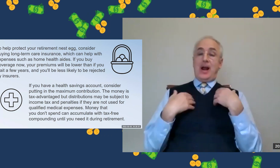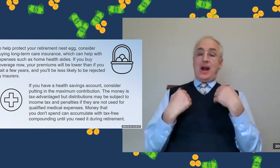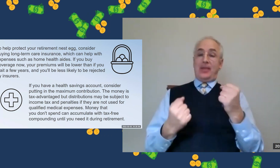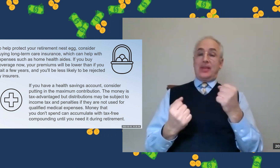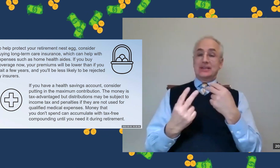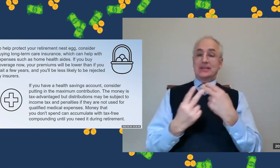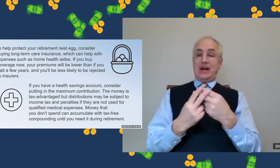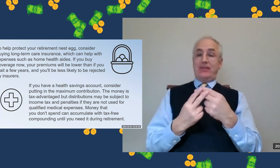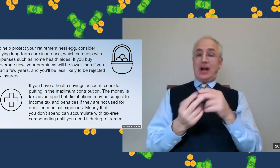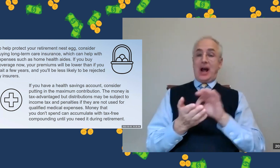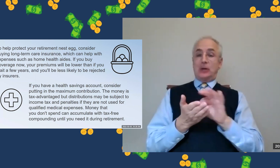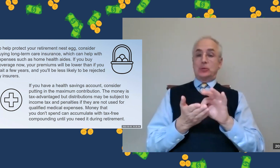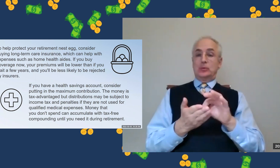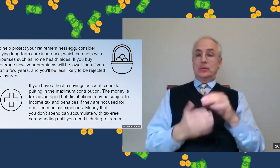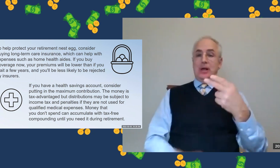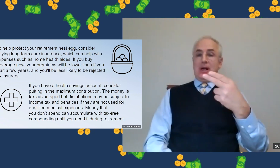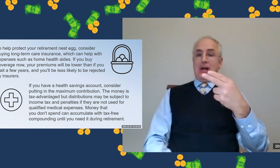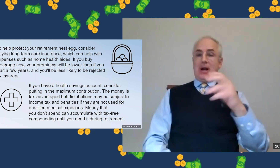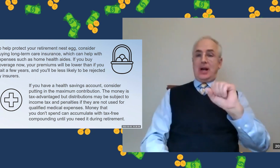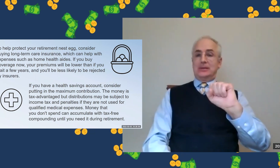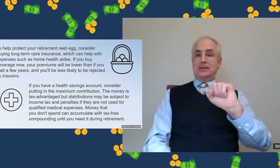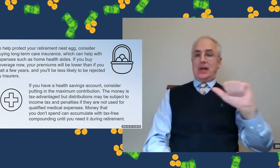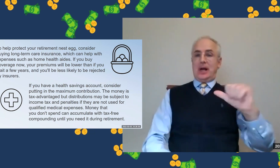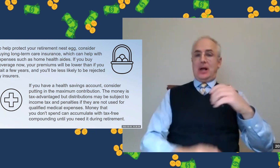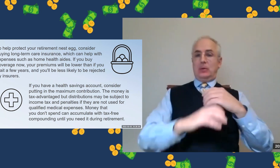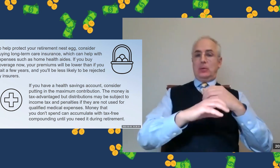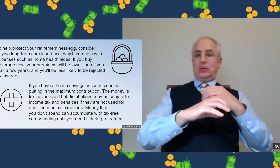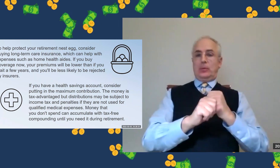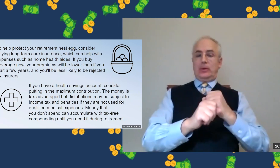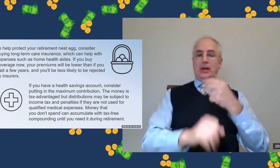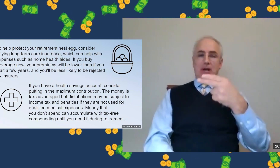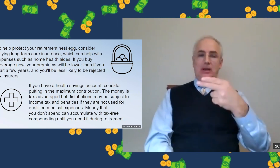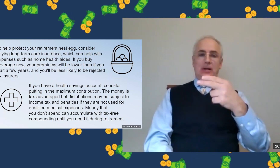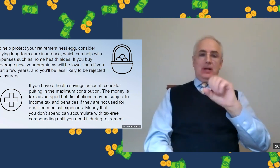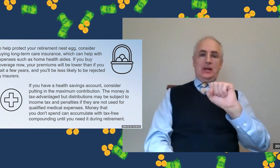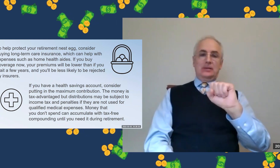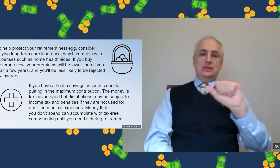companies actually offer health savings accounts or HSAs.